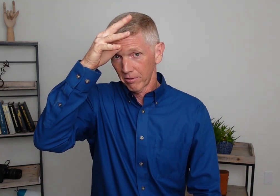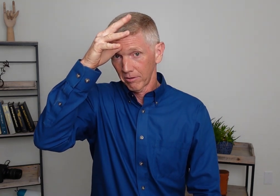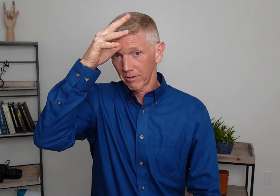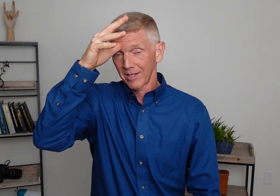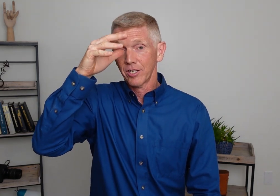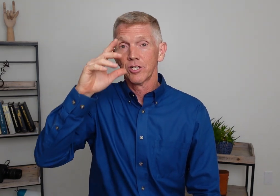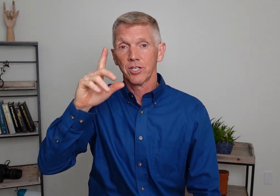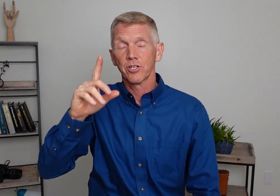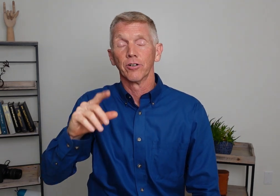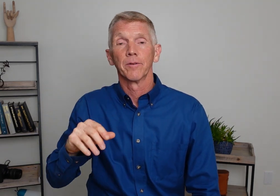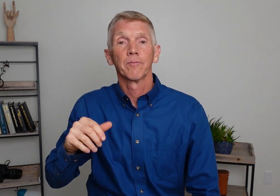Sister.